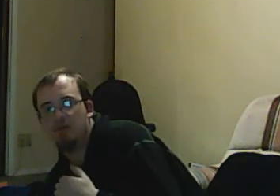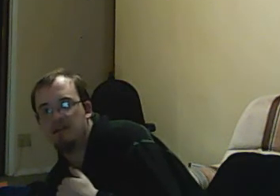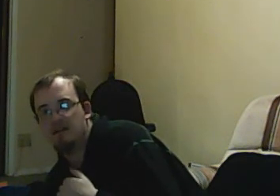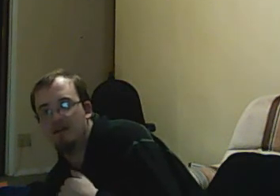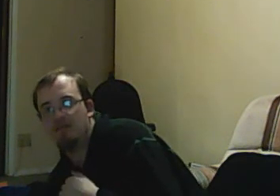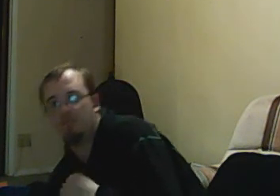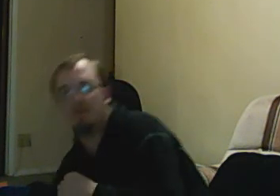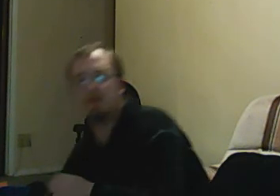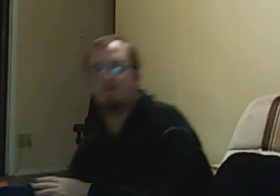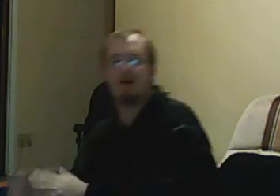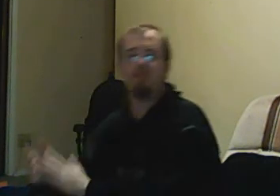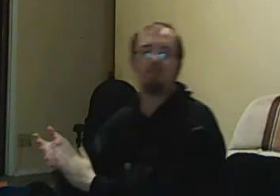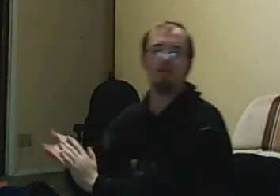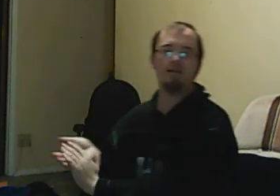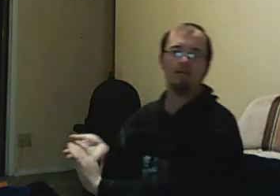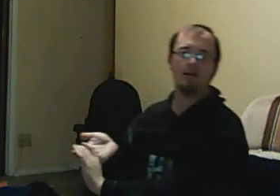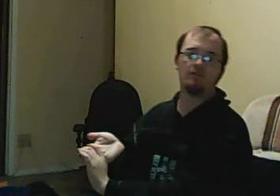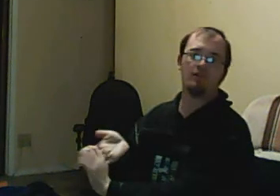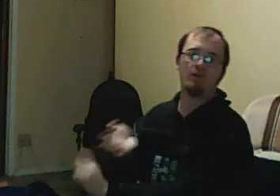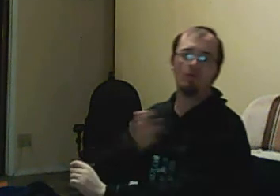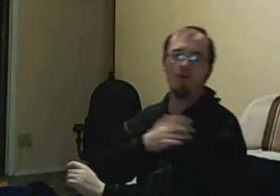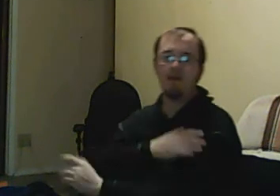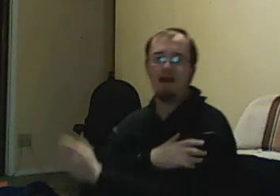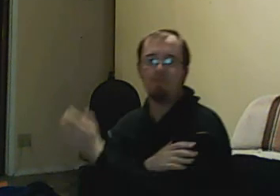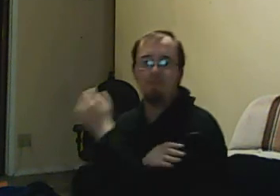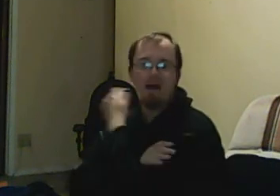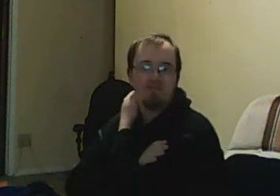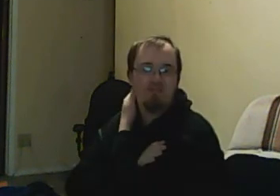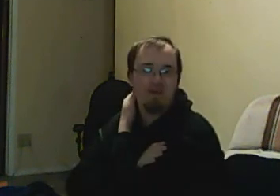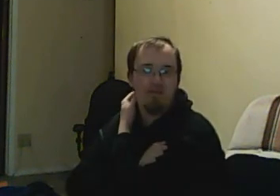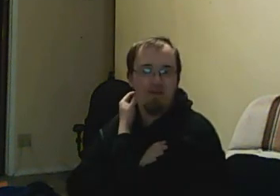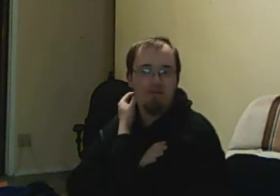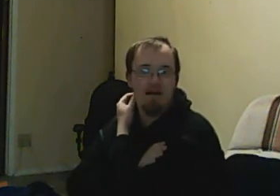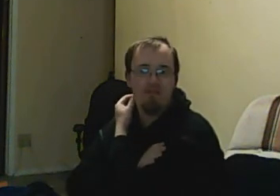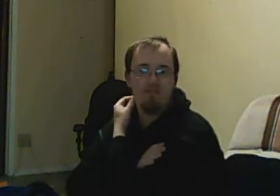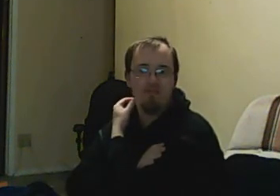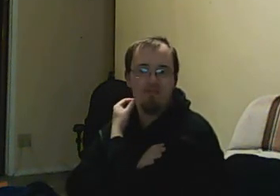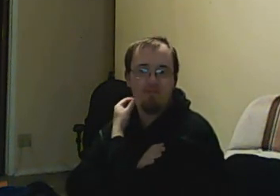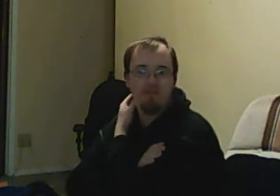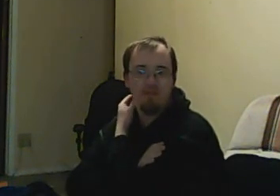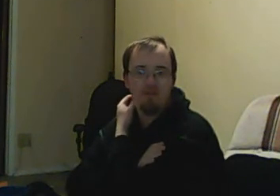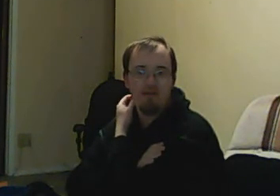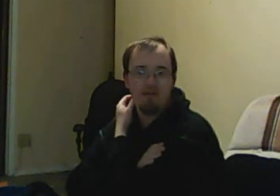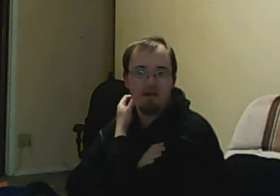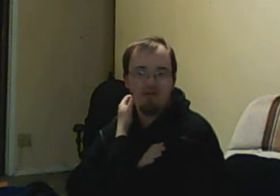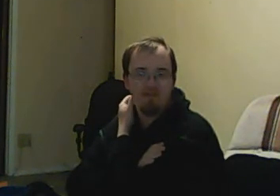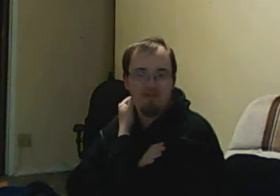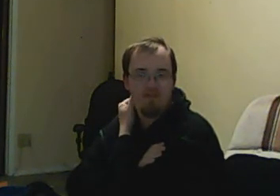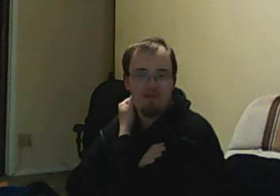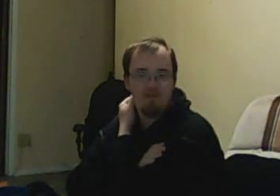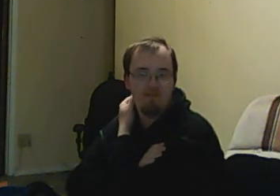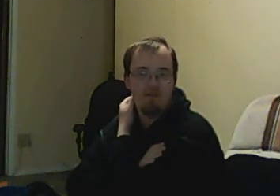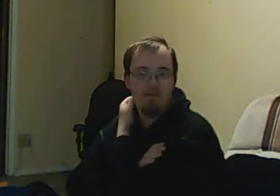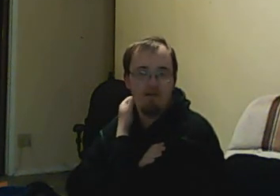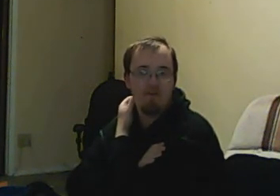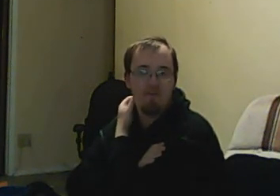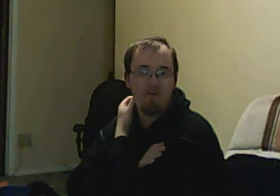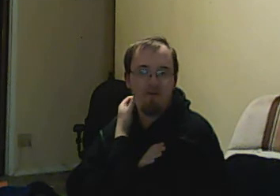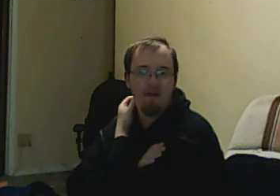Brandon goes, we never thought of creating another character. Rick had a backstory that put him at odds with some of the other characters. We also felt that we